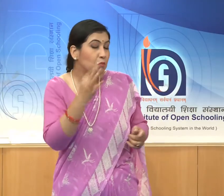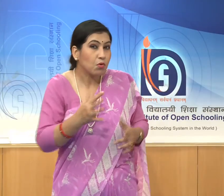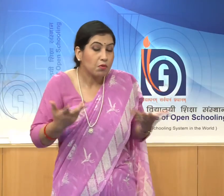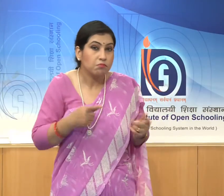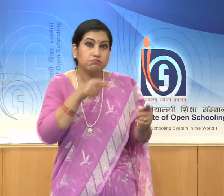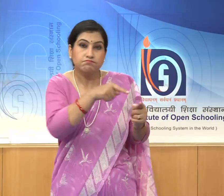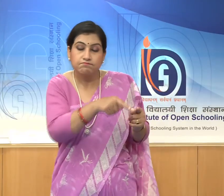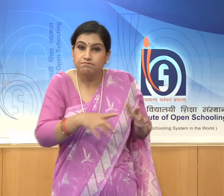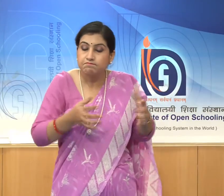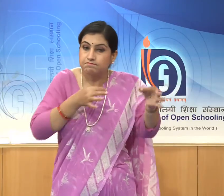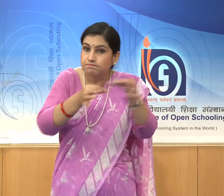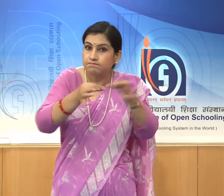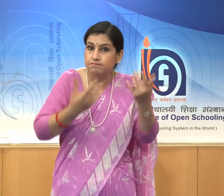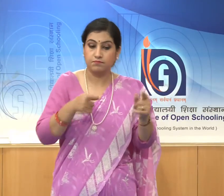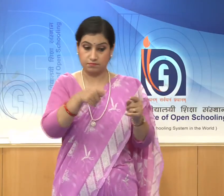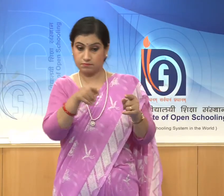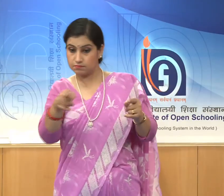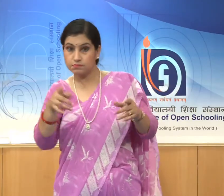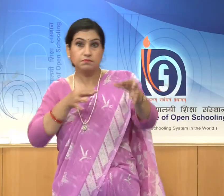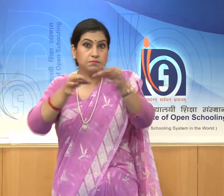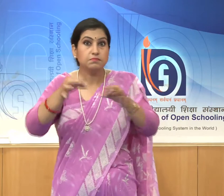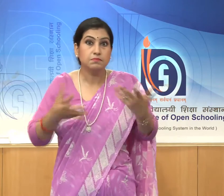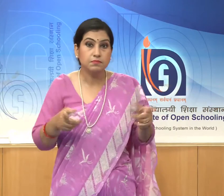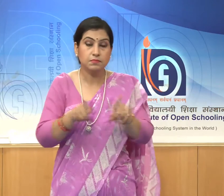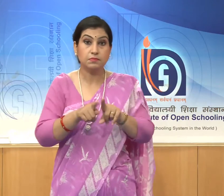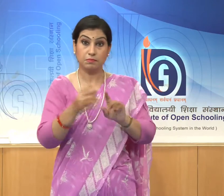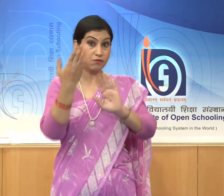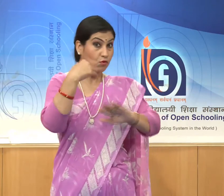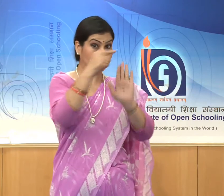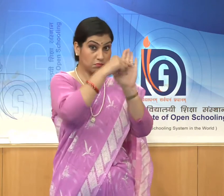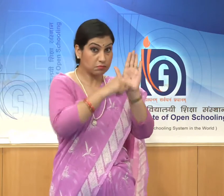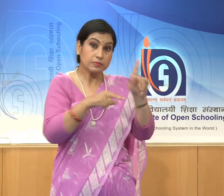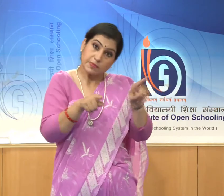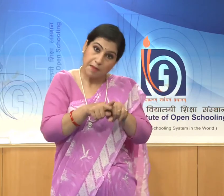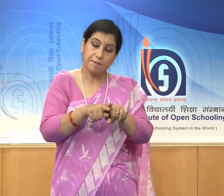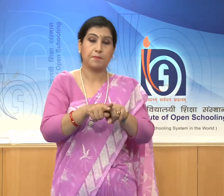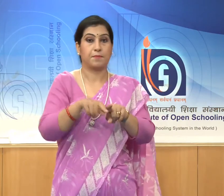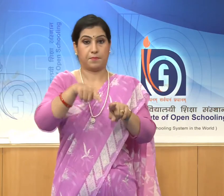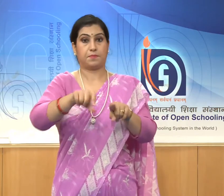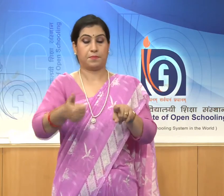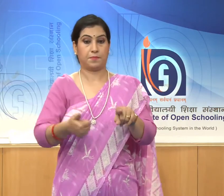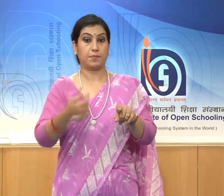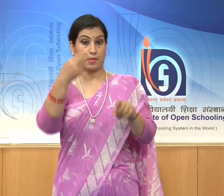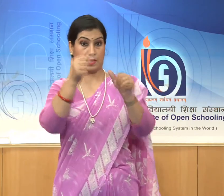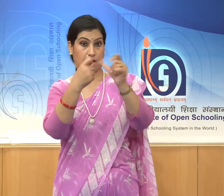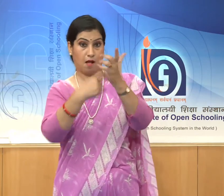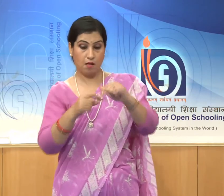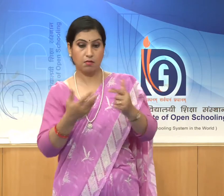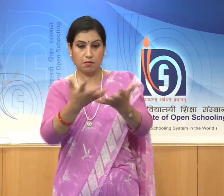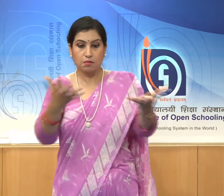of the enlisted art objects of this period